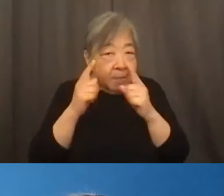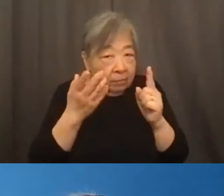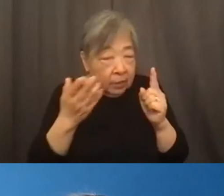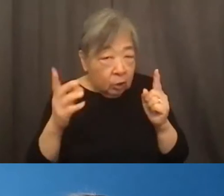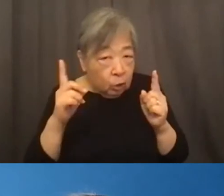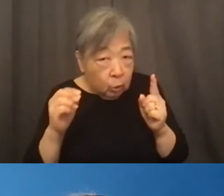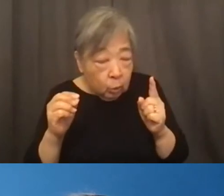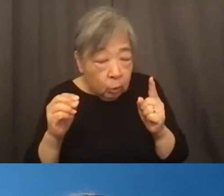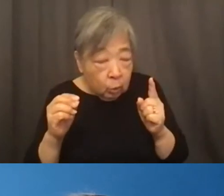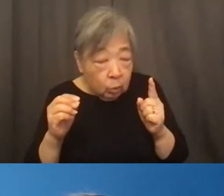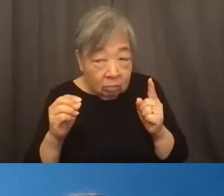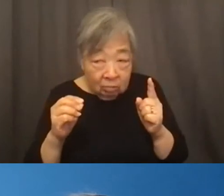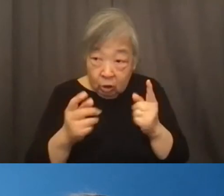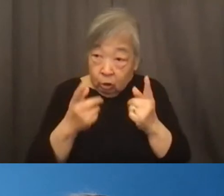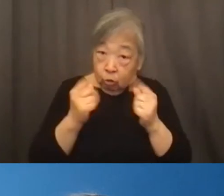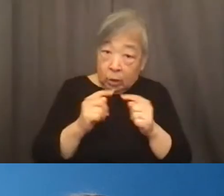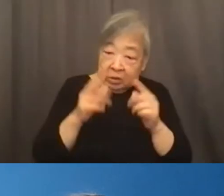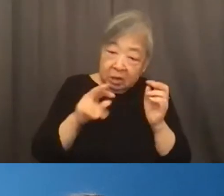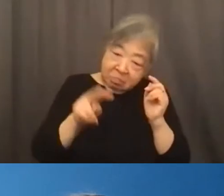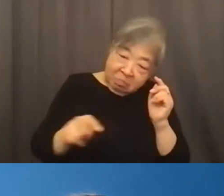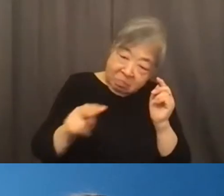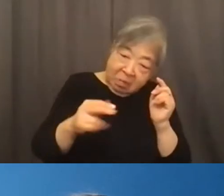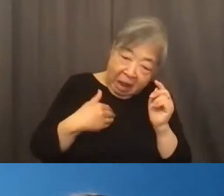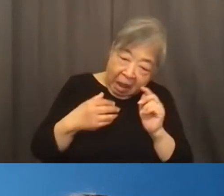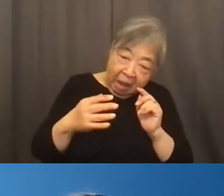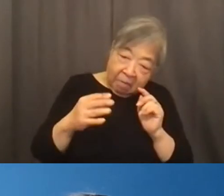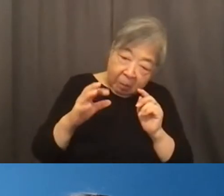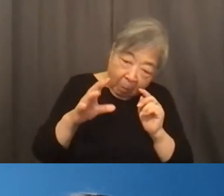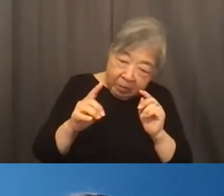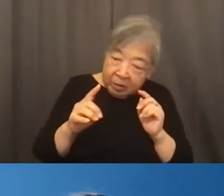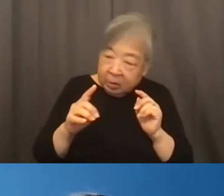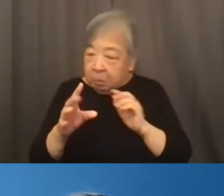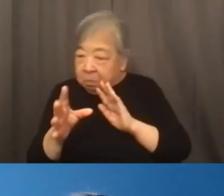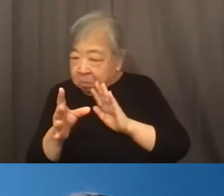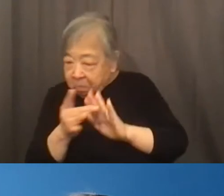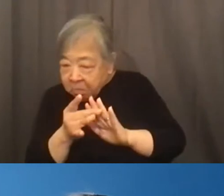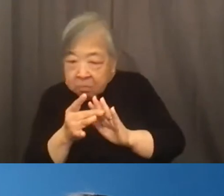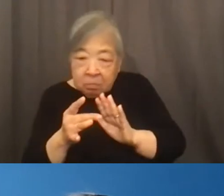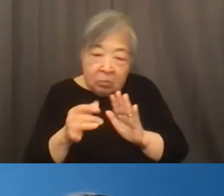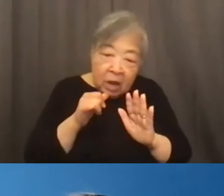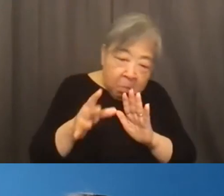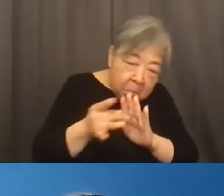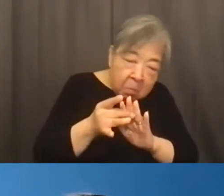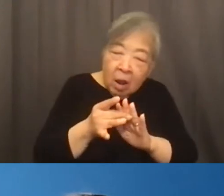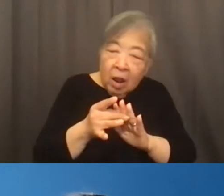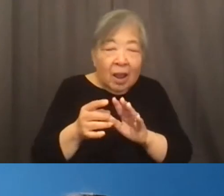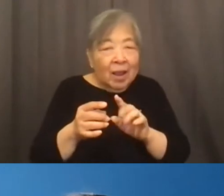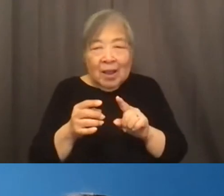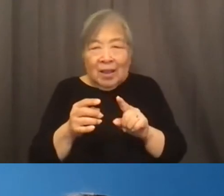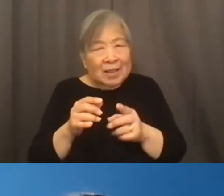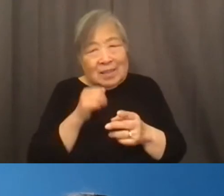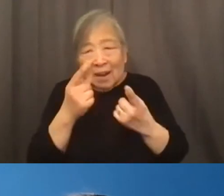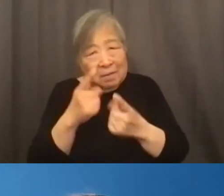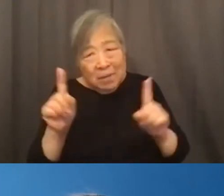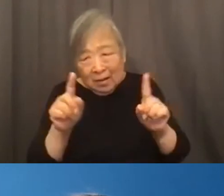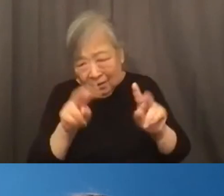of trying to decide who has COVID-19 and who doesn't have COVID-19 which you're not going to be at all effective in